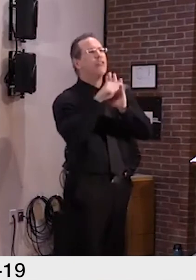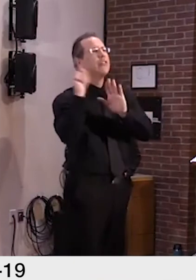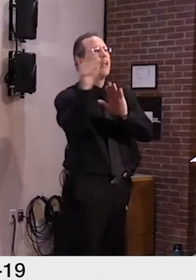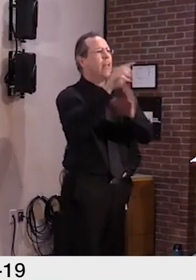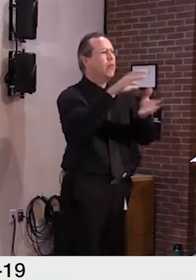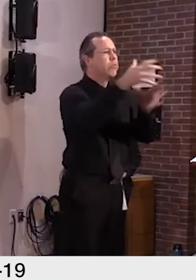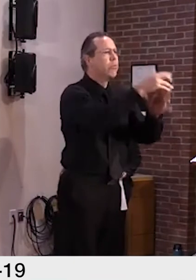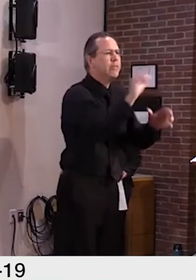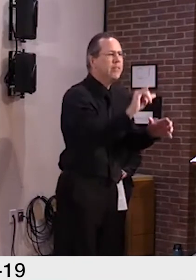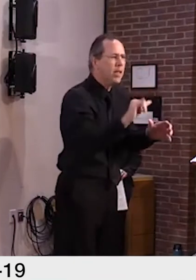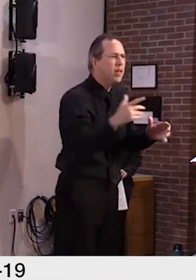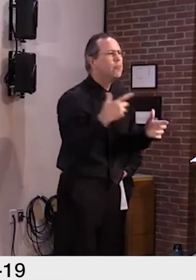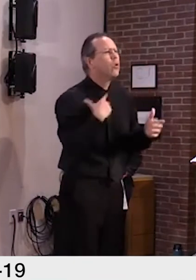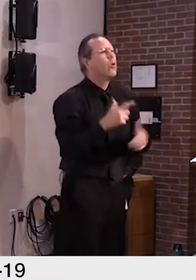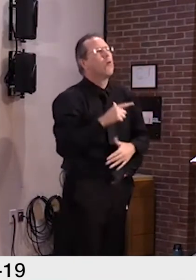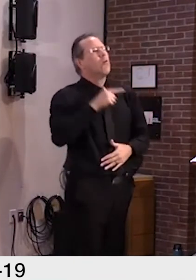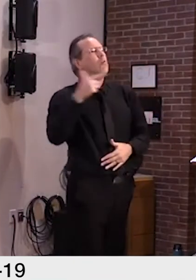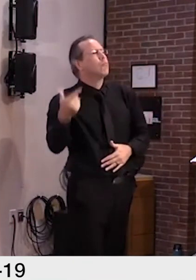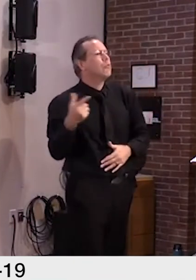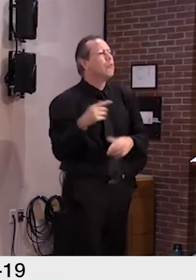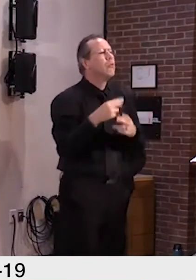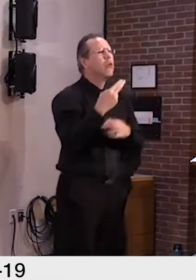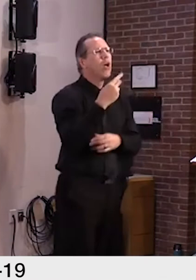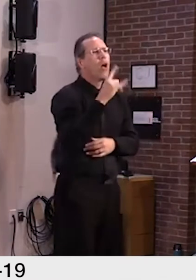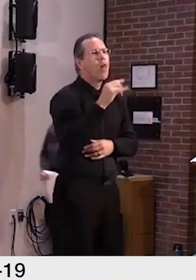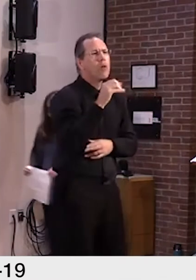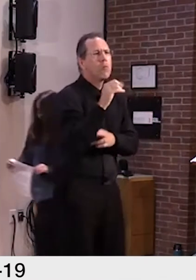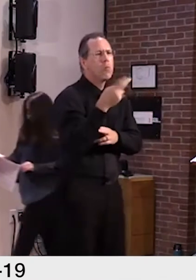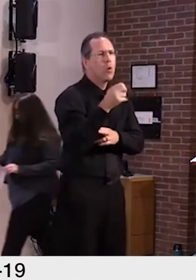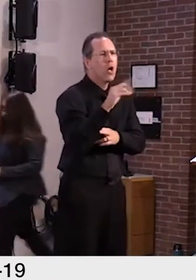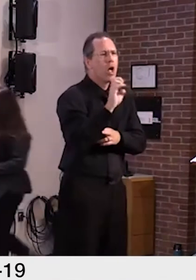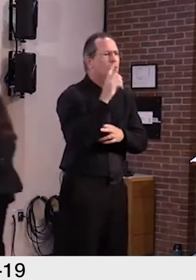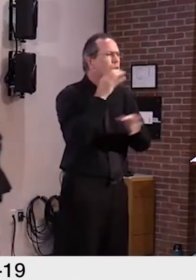on our child care hubs. Holly?